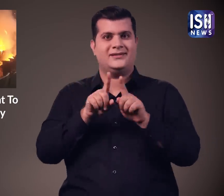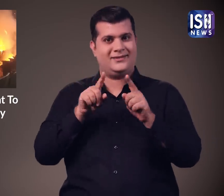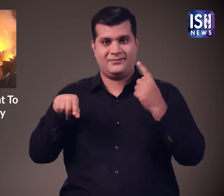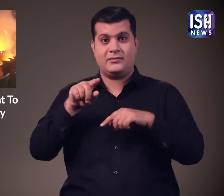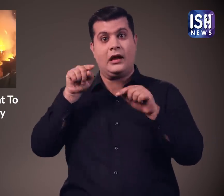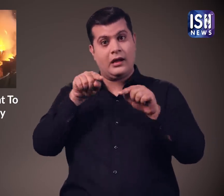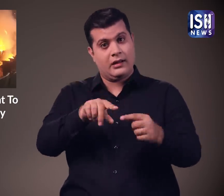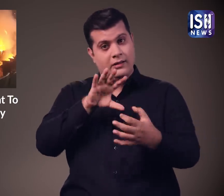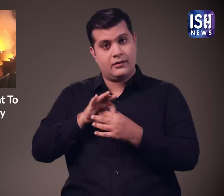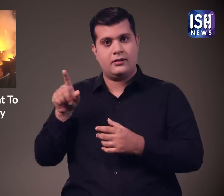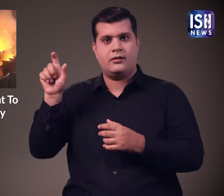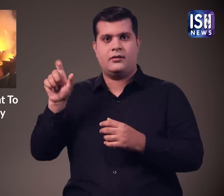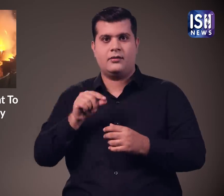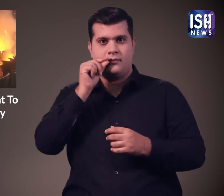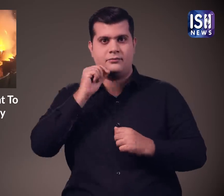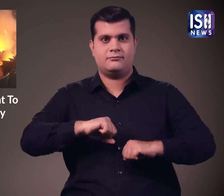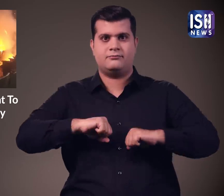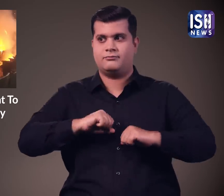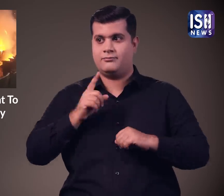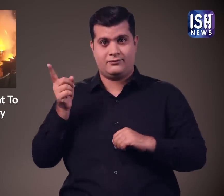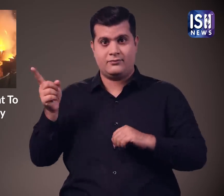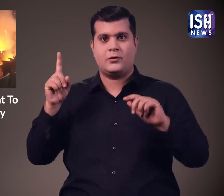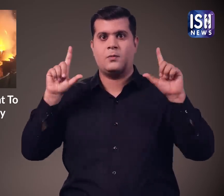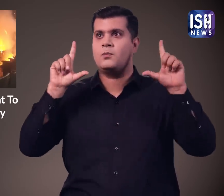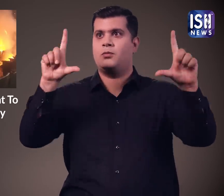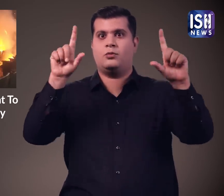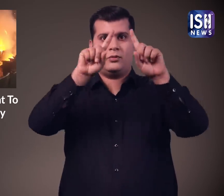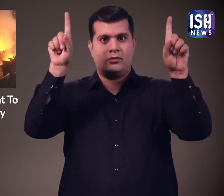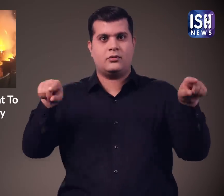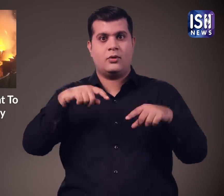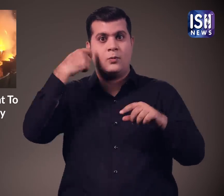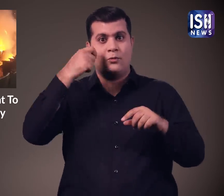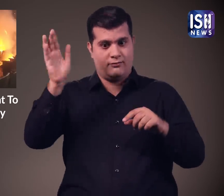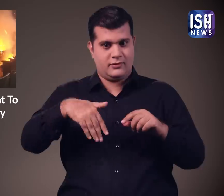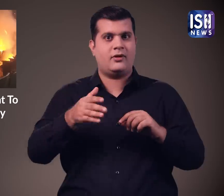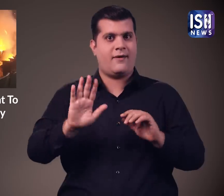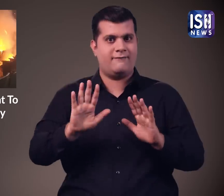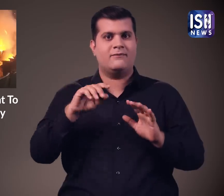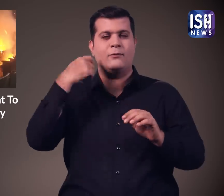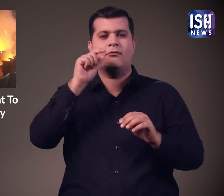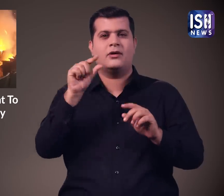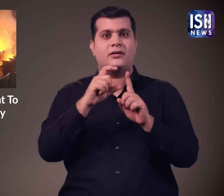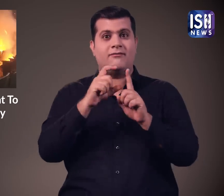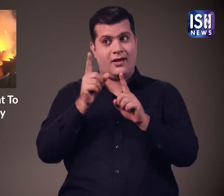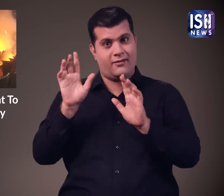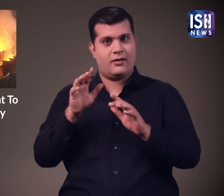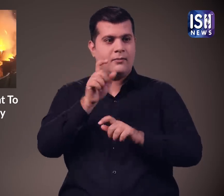Something similar happened with Junior NTR's upcoming movie poster. People were overjoyed to see the poster on his birthday.